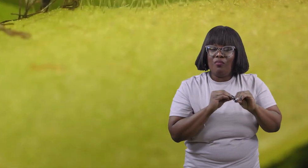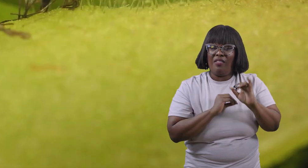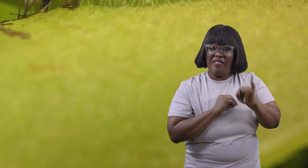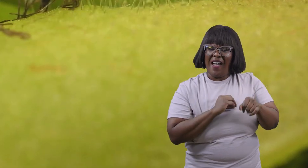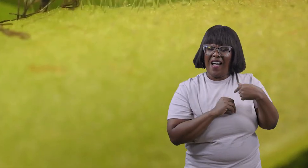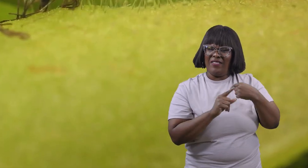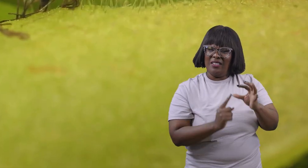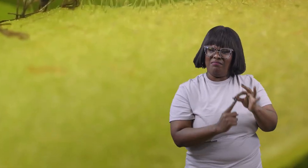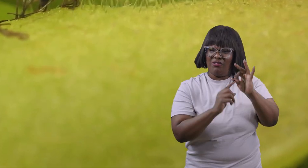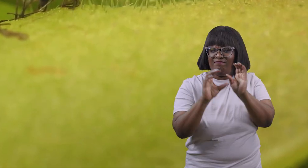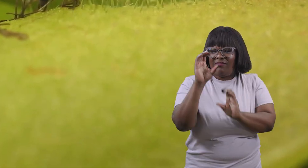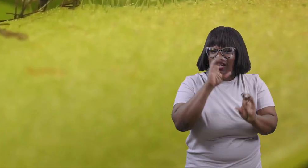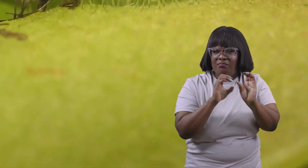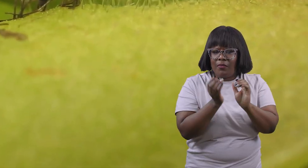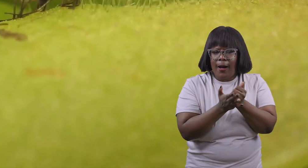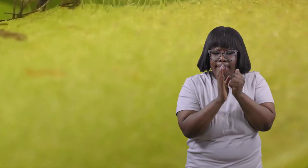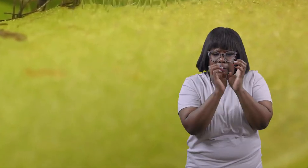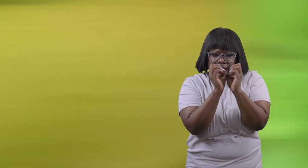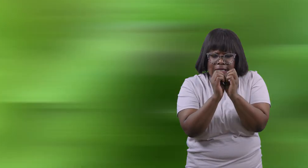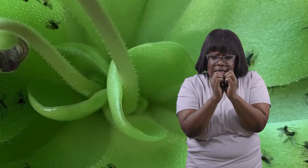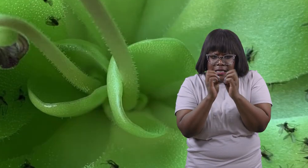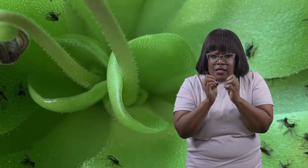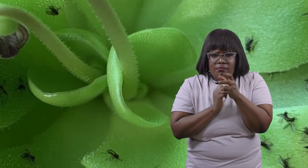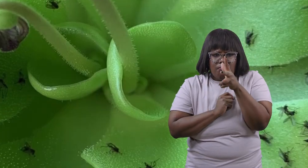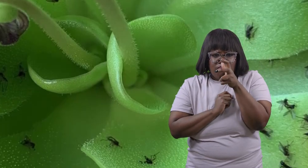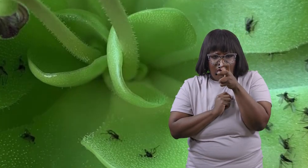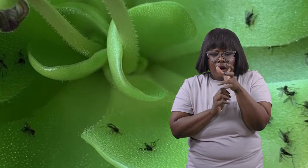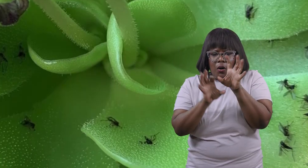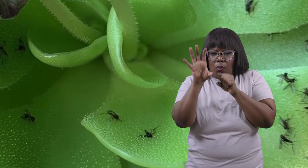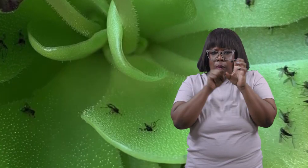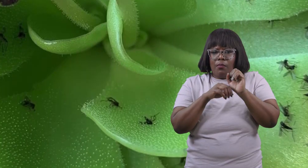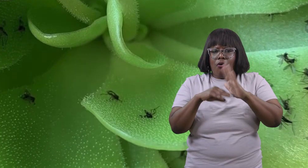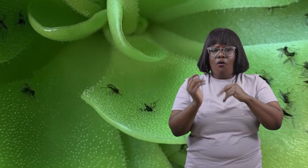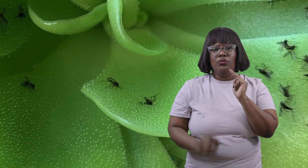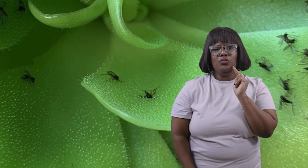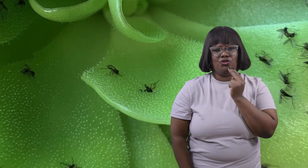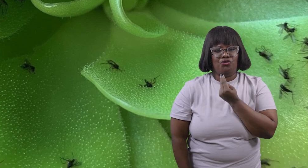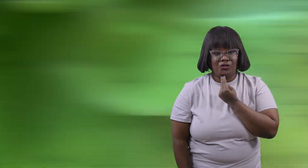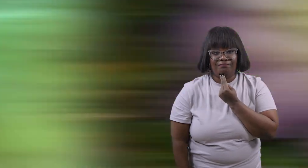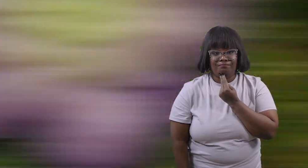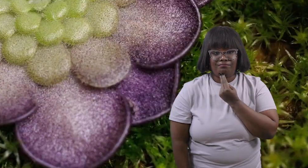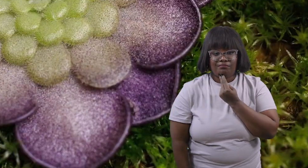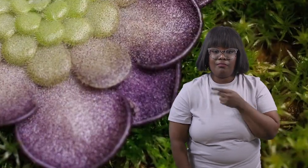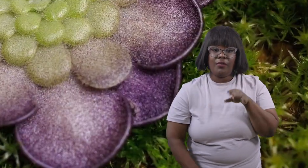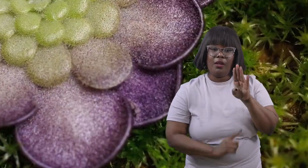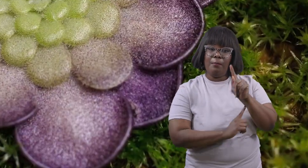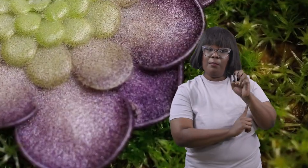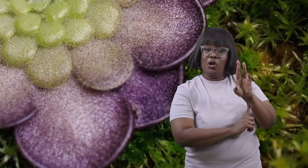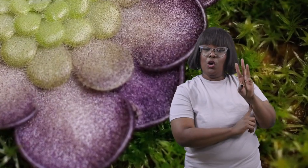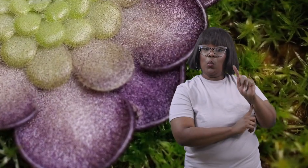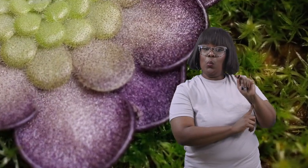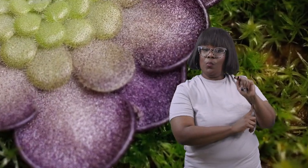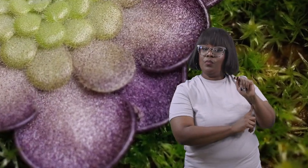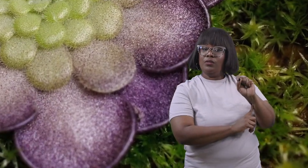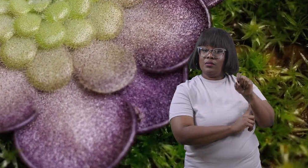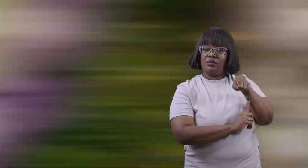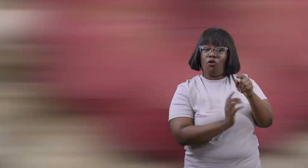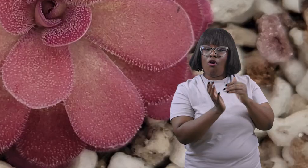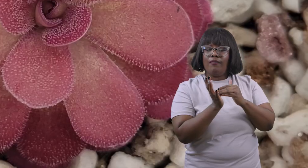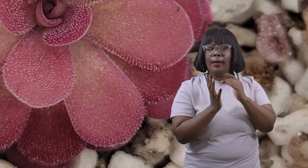uses special chemicals to break down the insect and take in its nutrients butterwort often have beautiful colorful